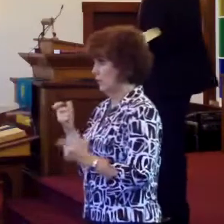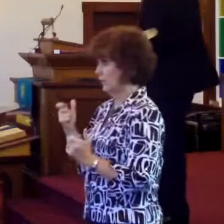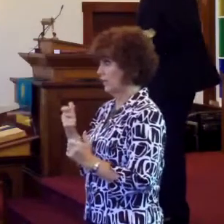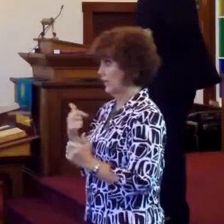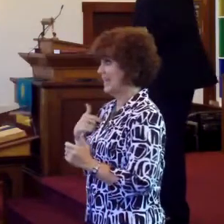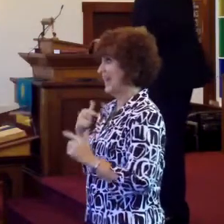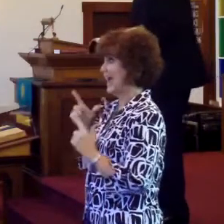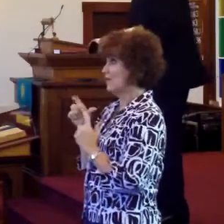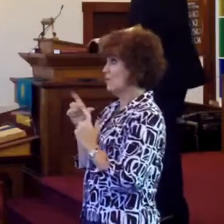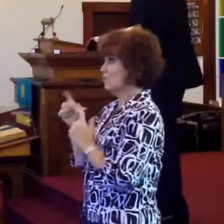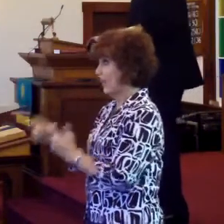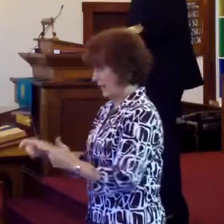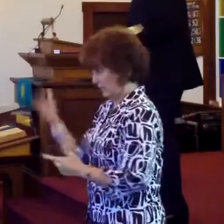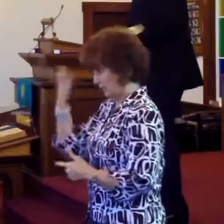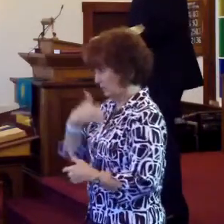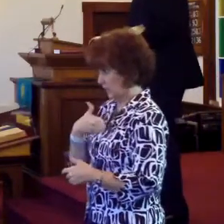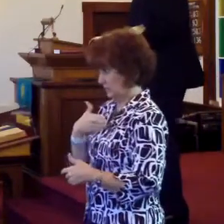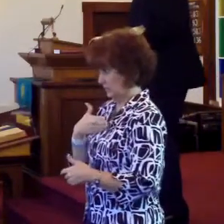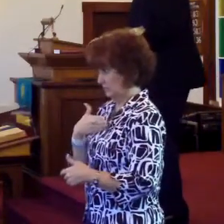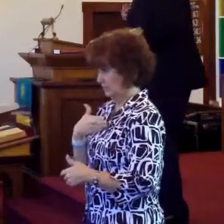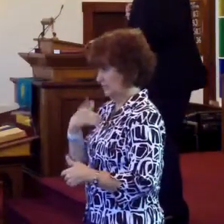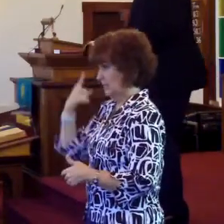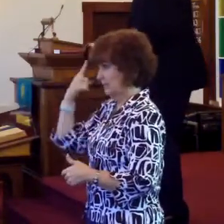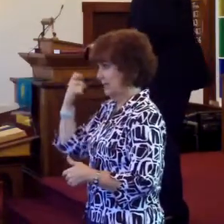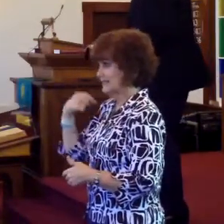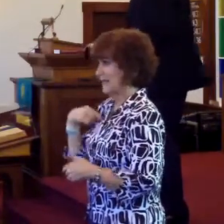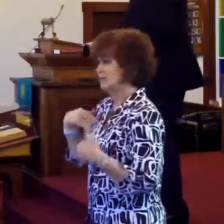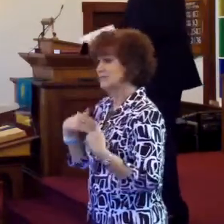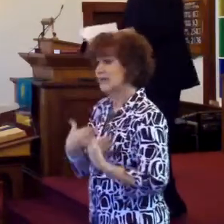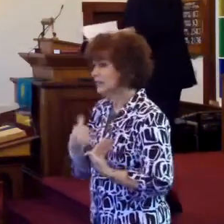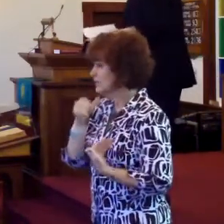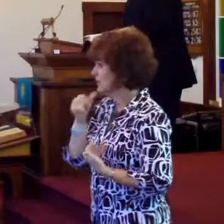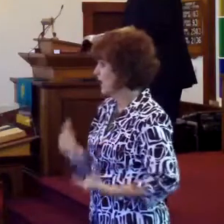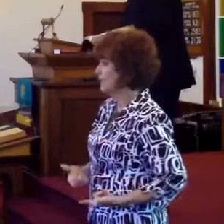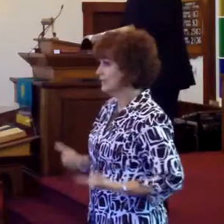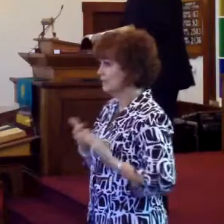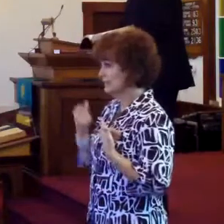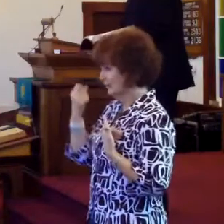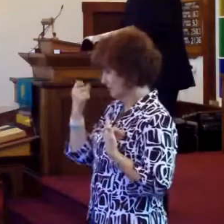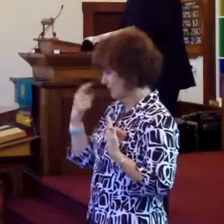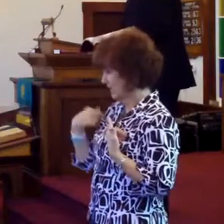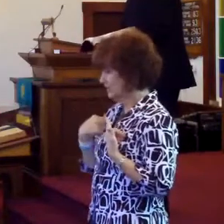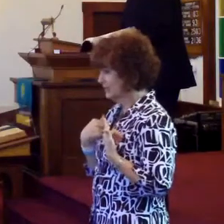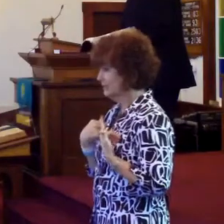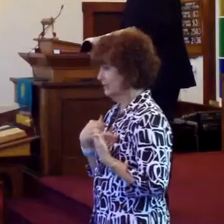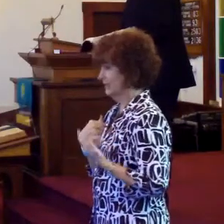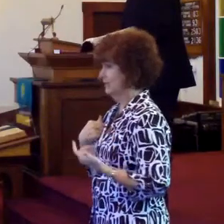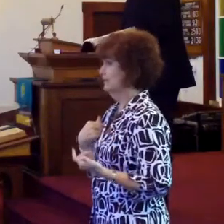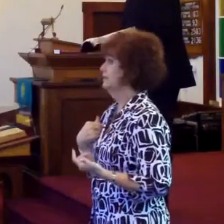And I ran to the front. Because I was tired of not living. Do you understand what I'm saying?